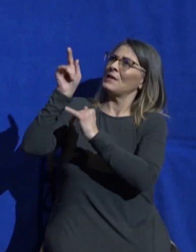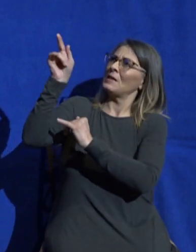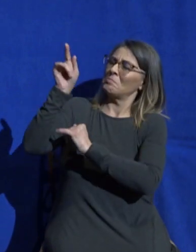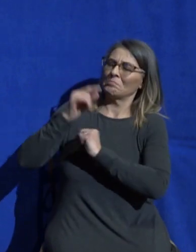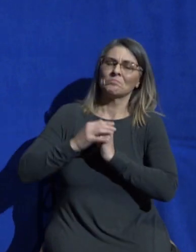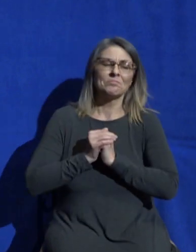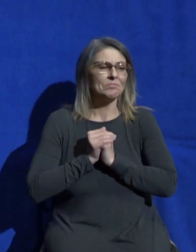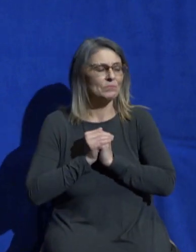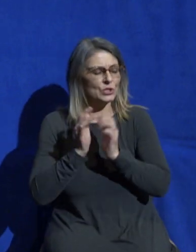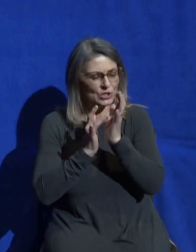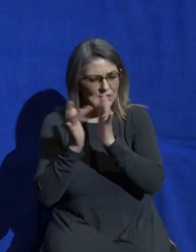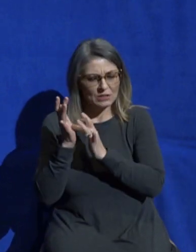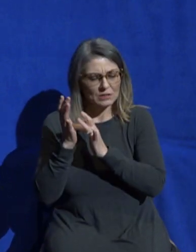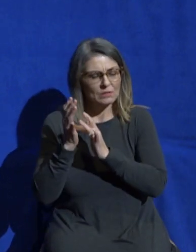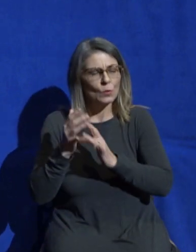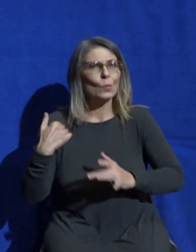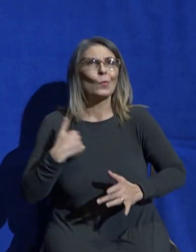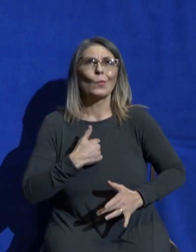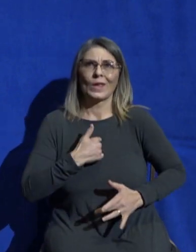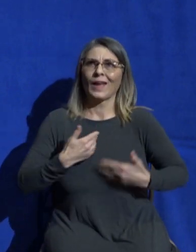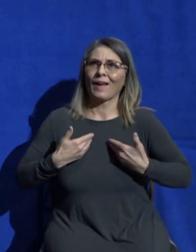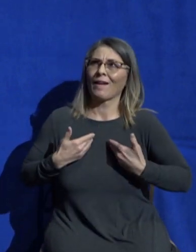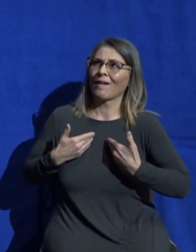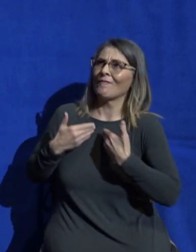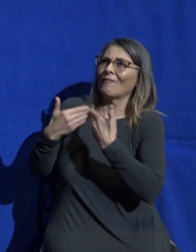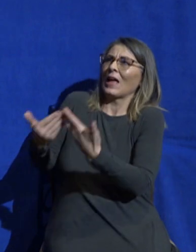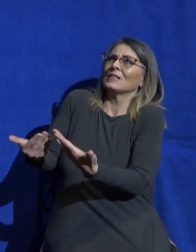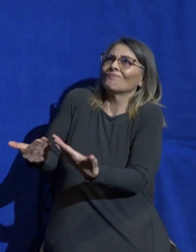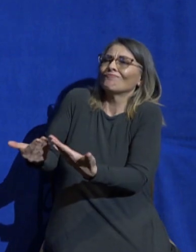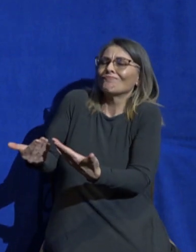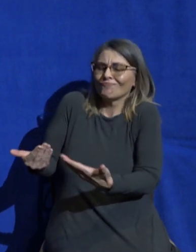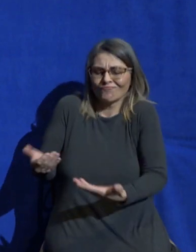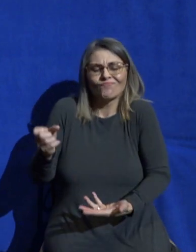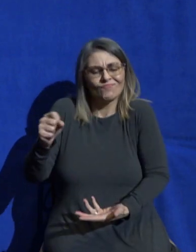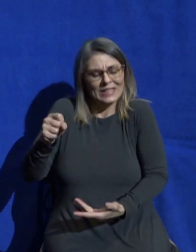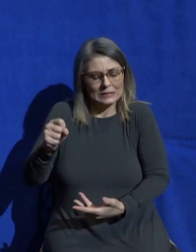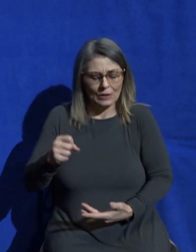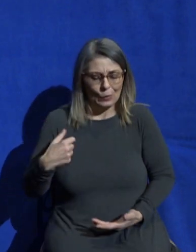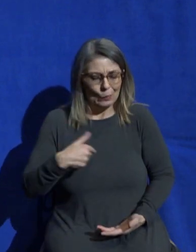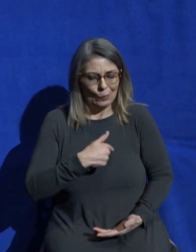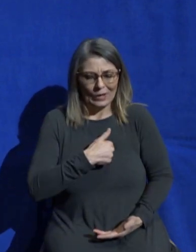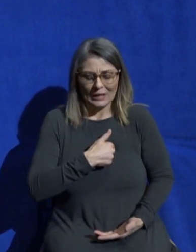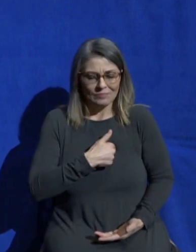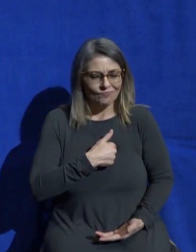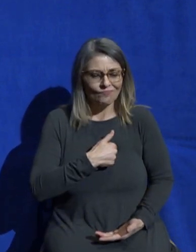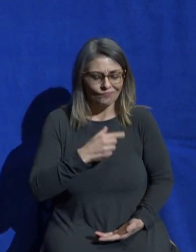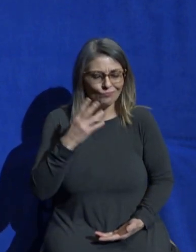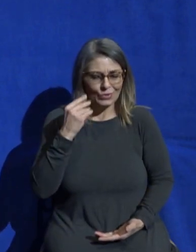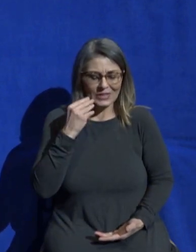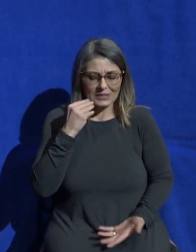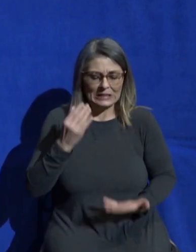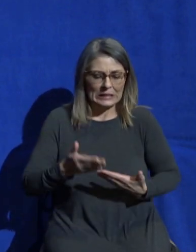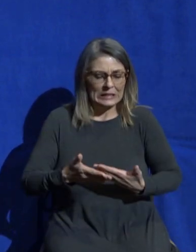to be pushed and to be pulled by so many other things to prioritize so many other things that God we